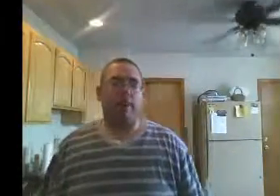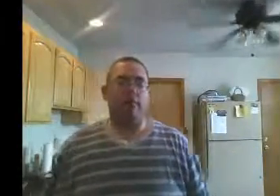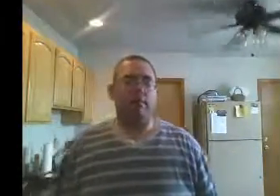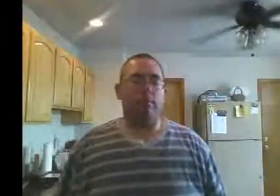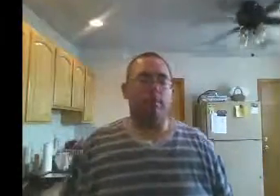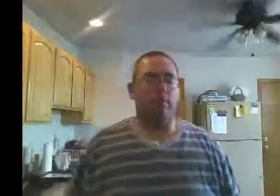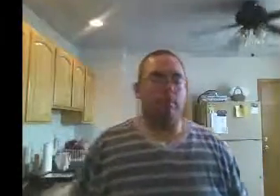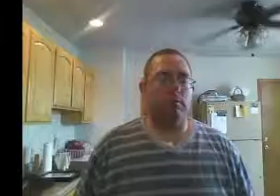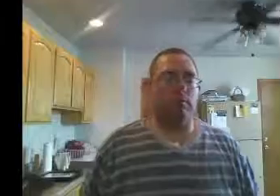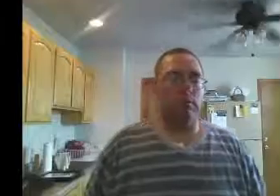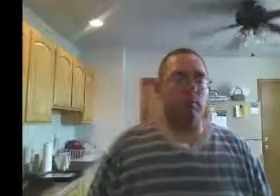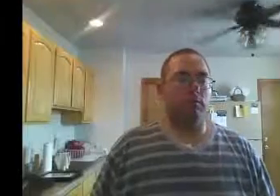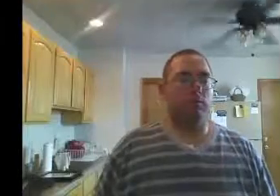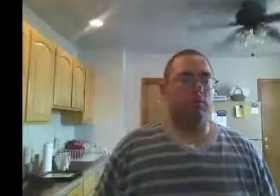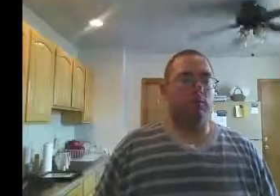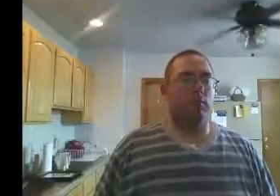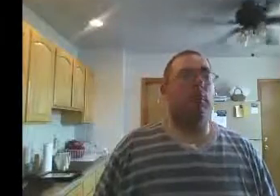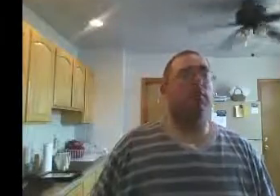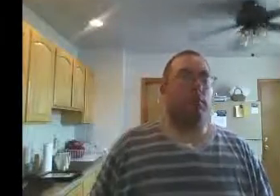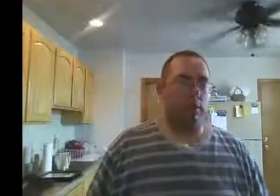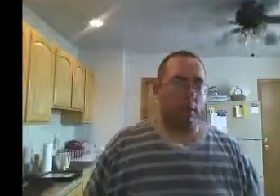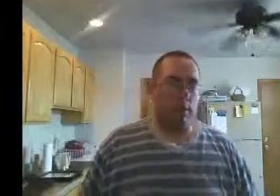out at SummerSlam.